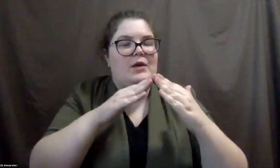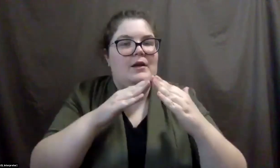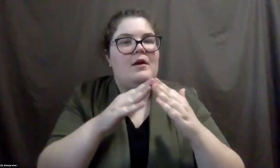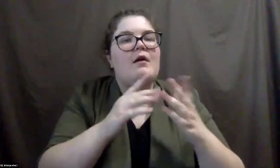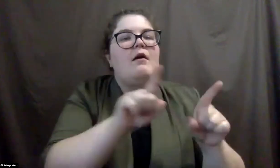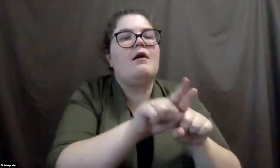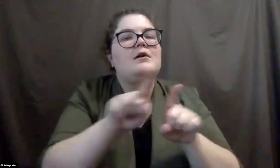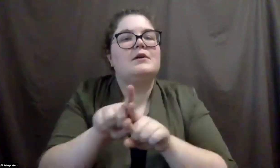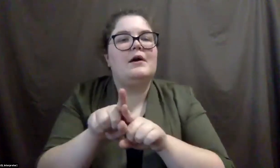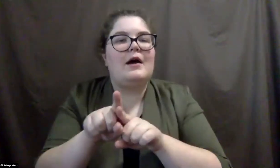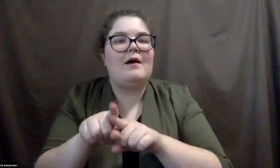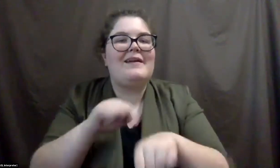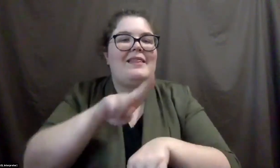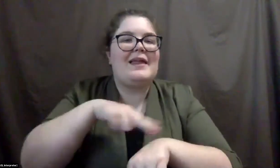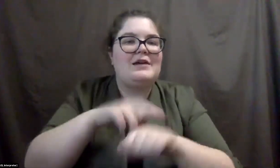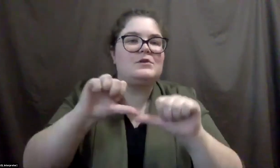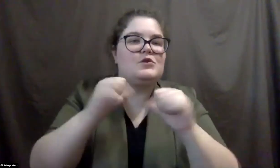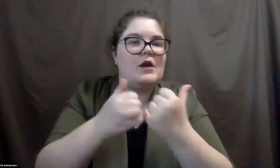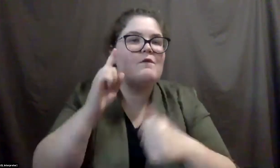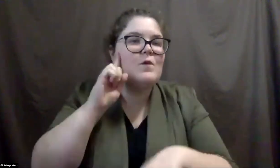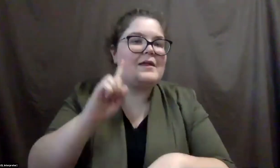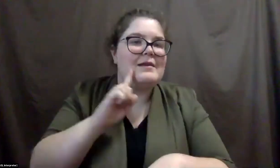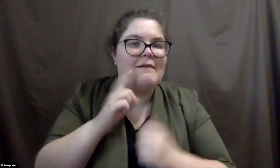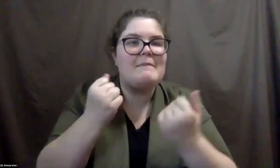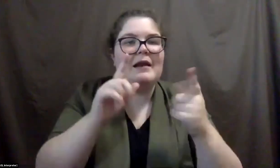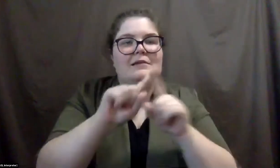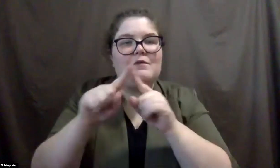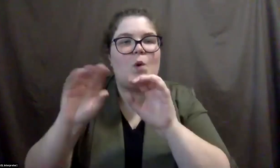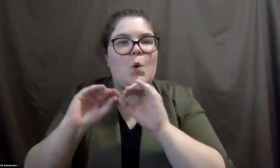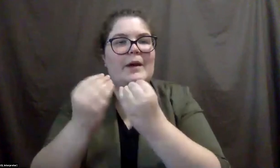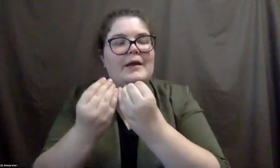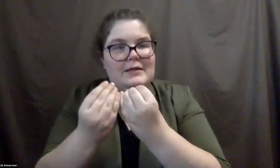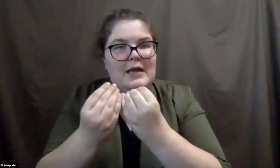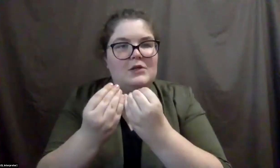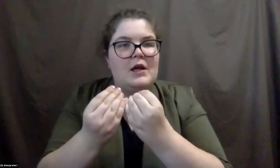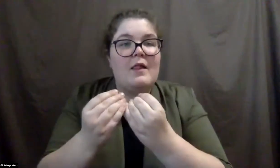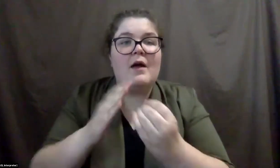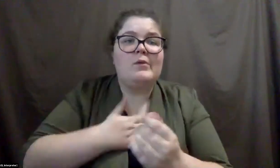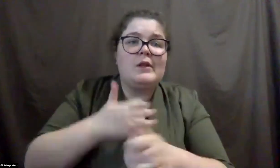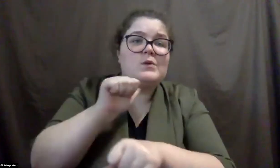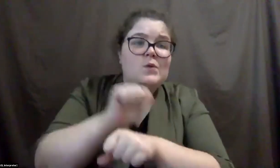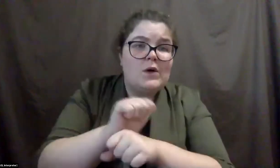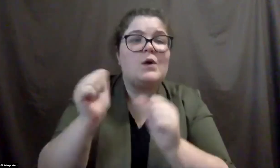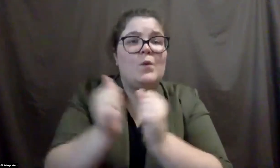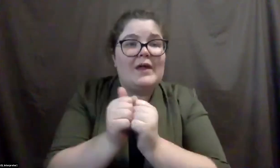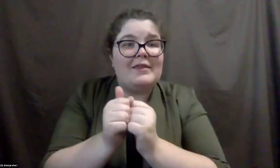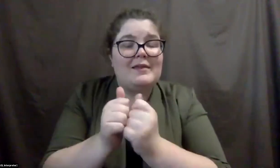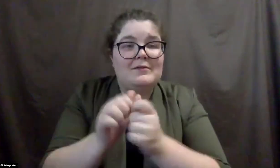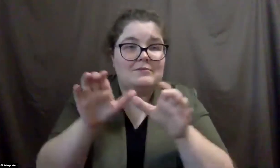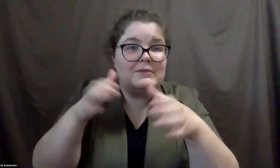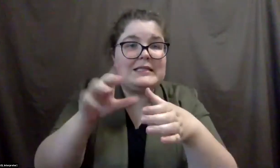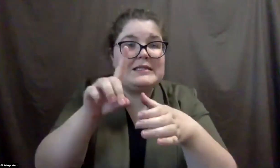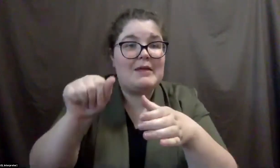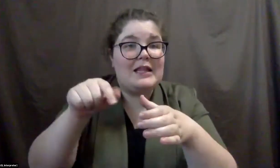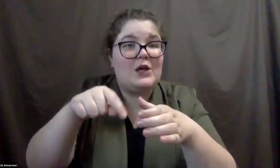National Association for the Deaf. There's all kinds of organizations that, uh, work with specific disability groups and they